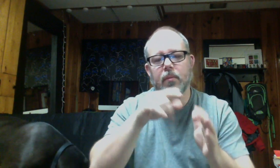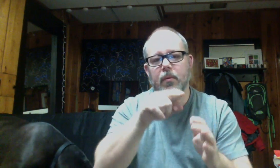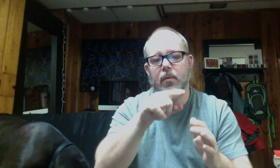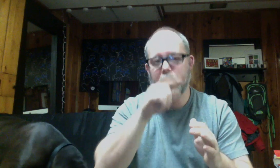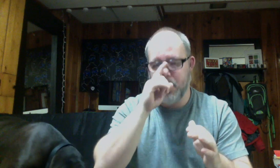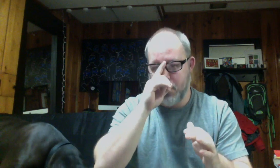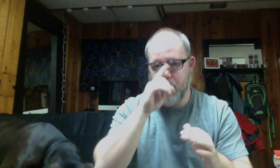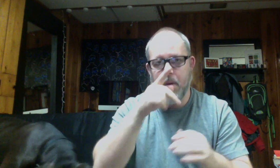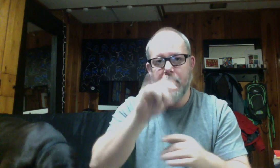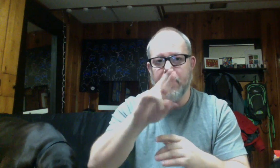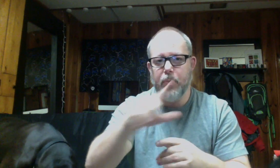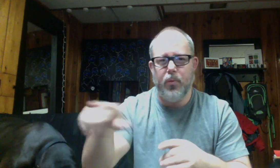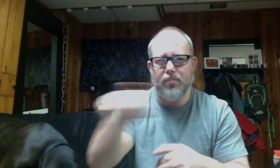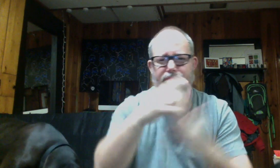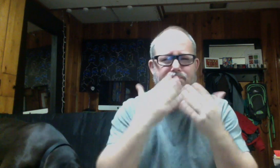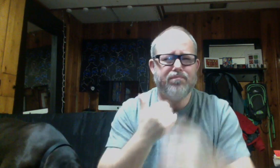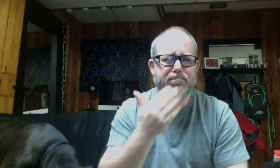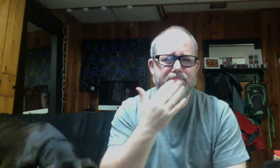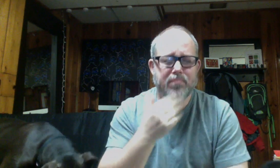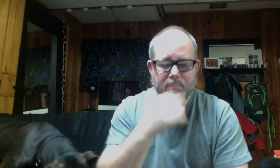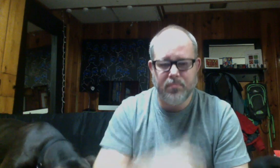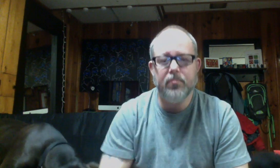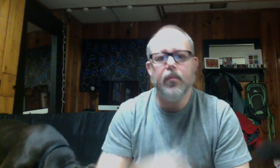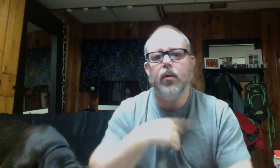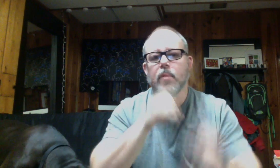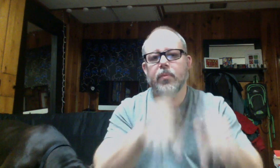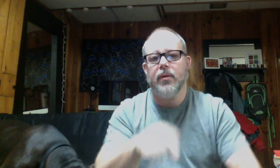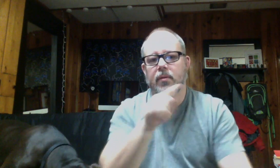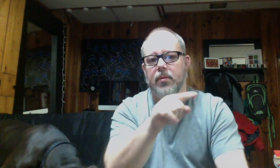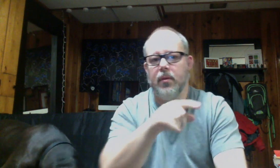I'll try a I'll try a